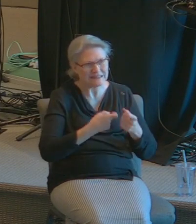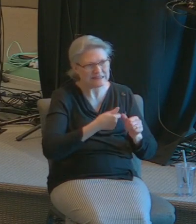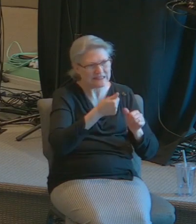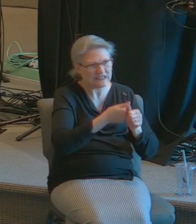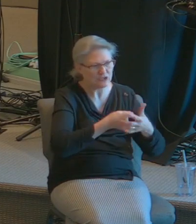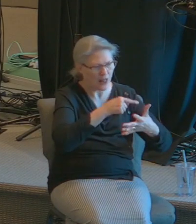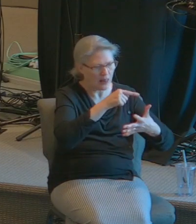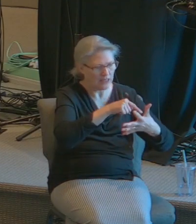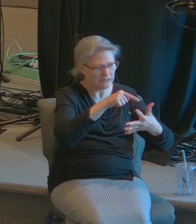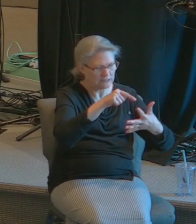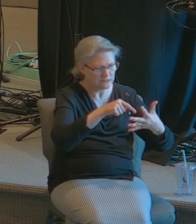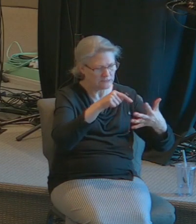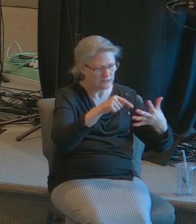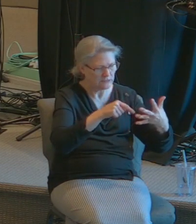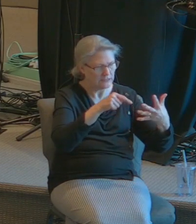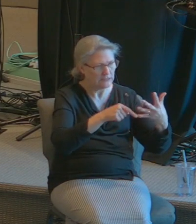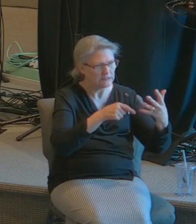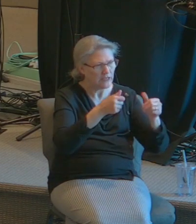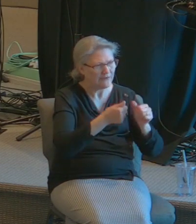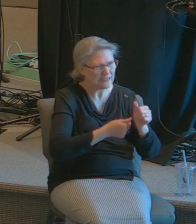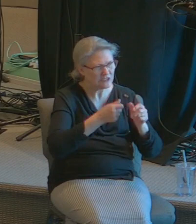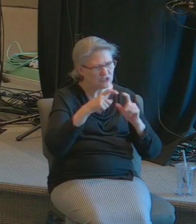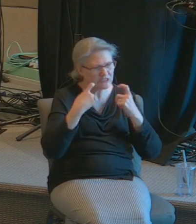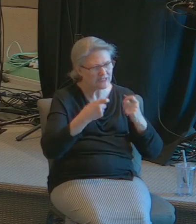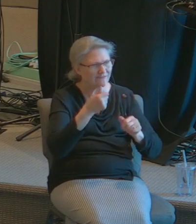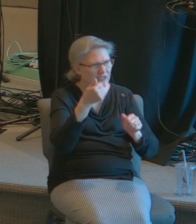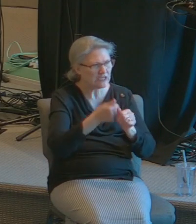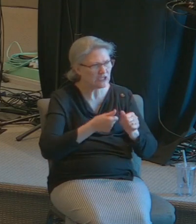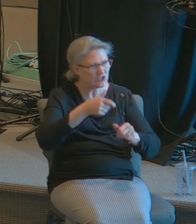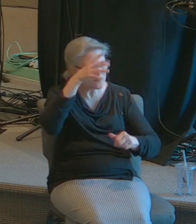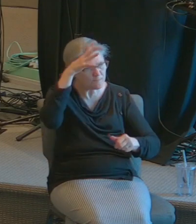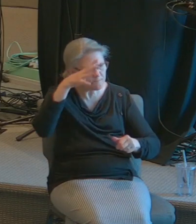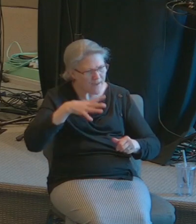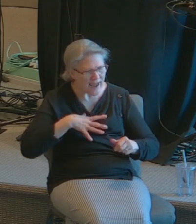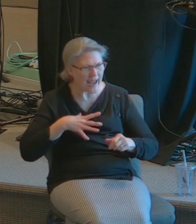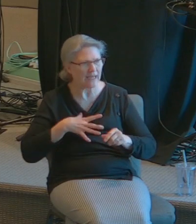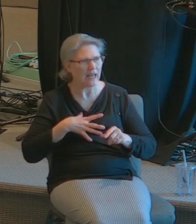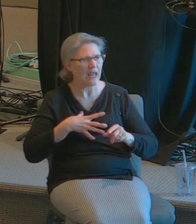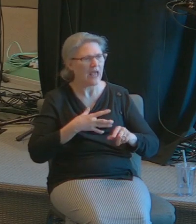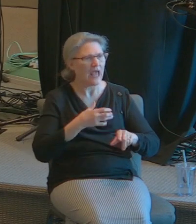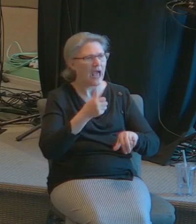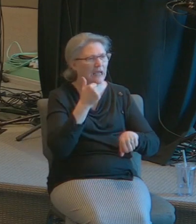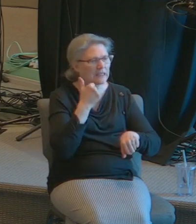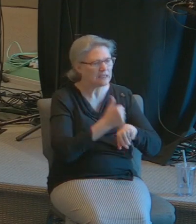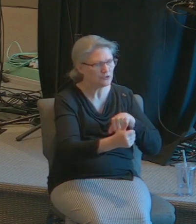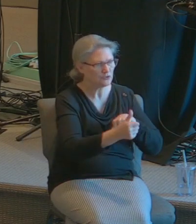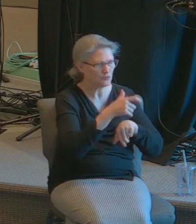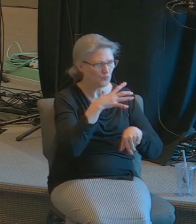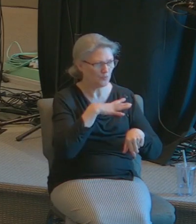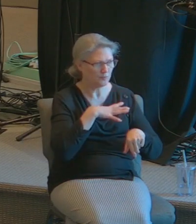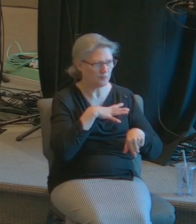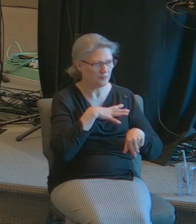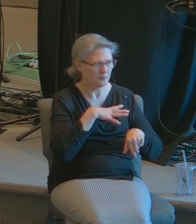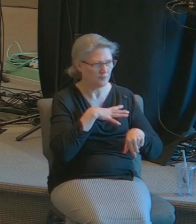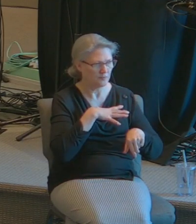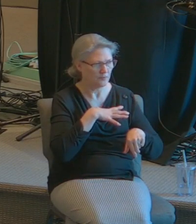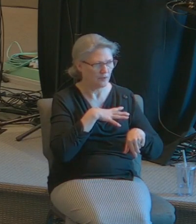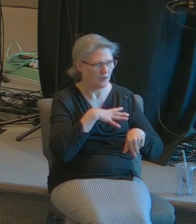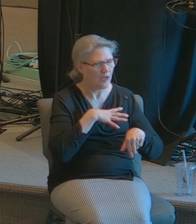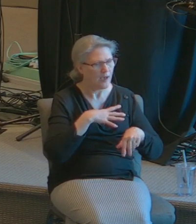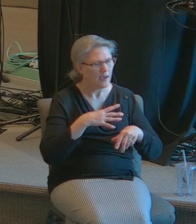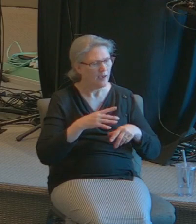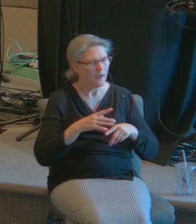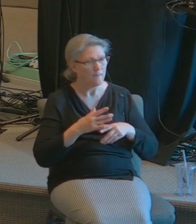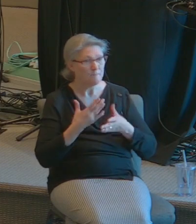making accusation you may not have committed adultery but there were sins